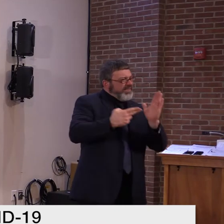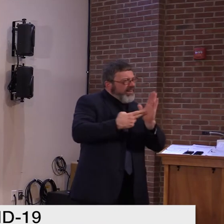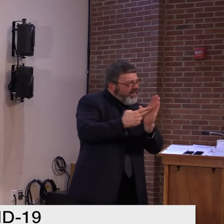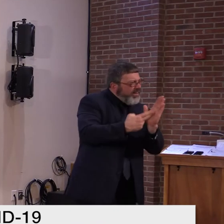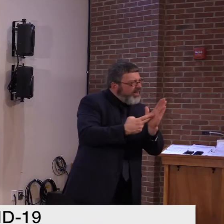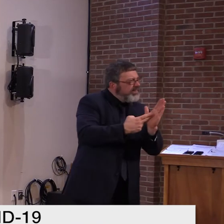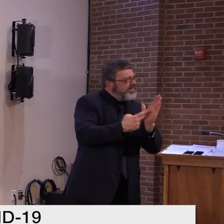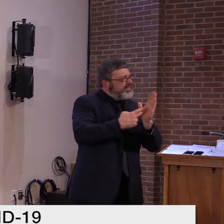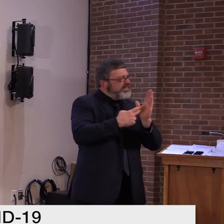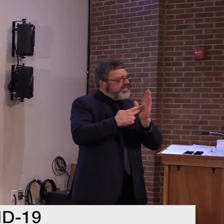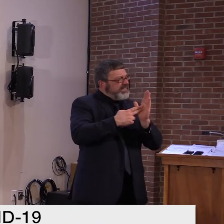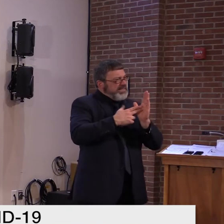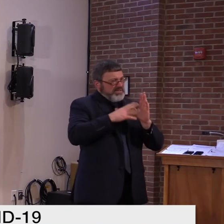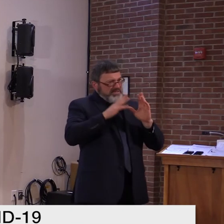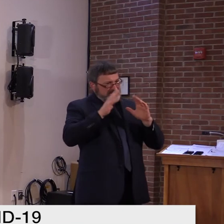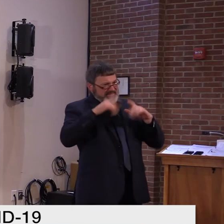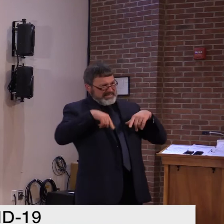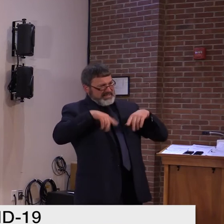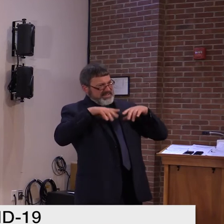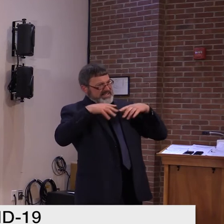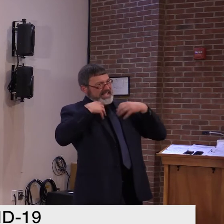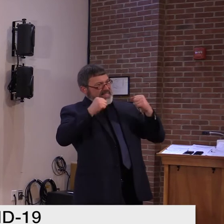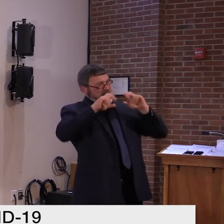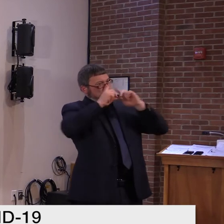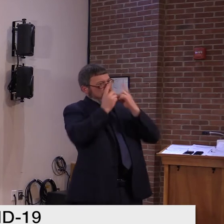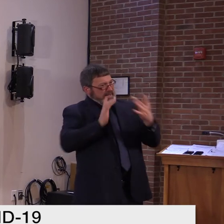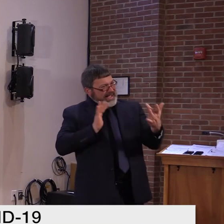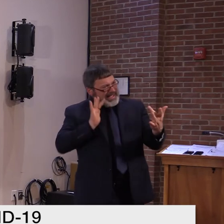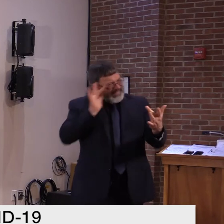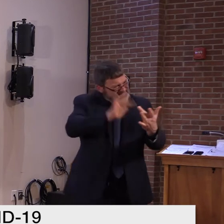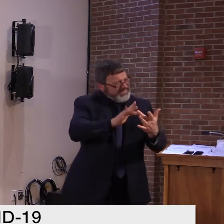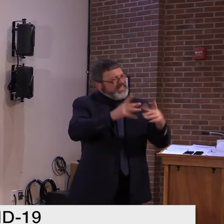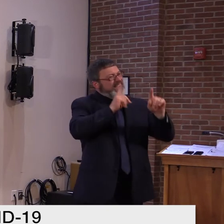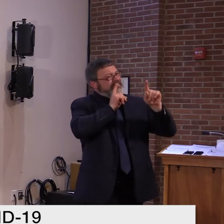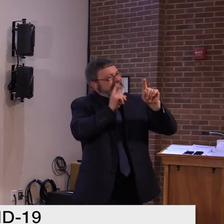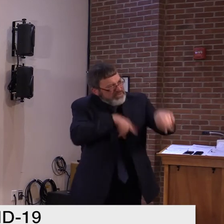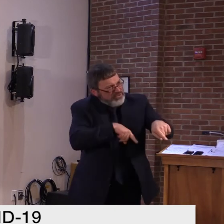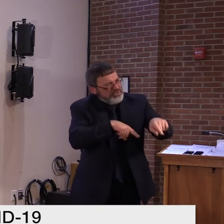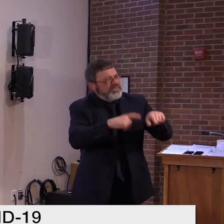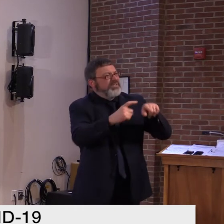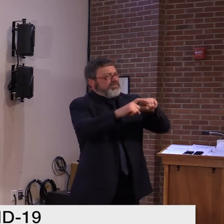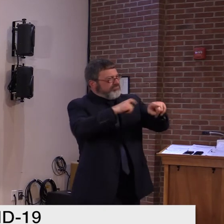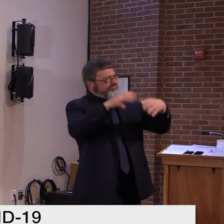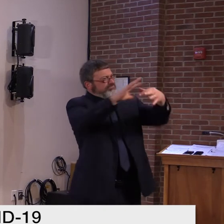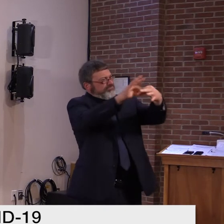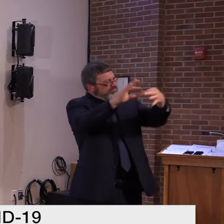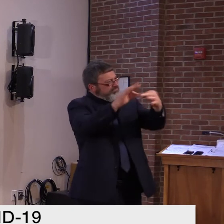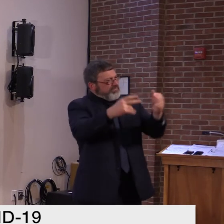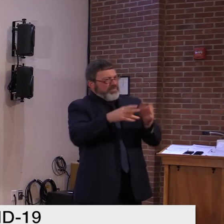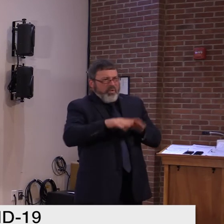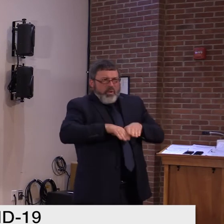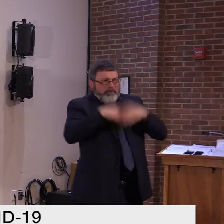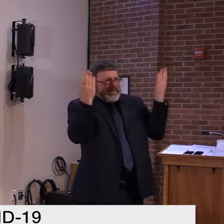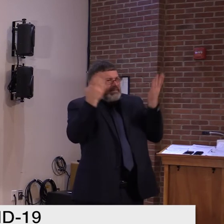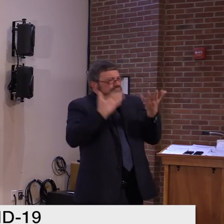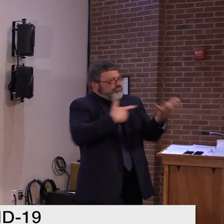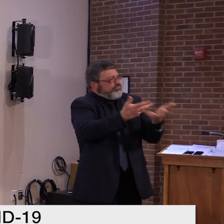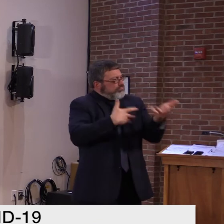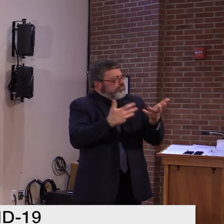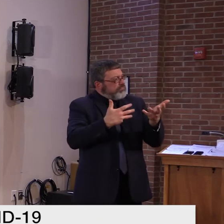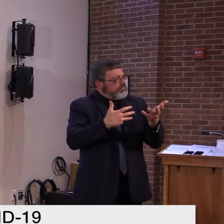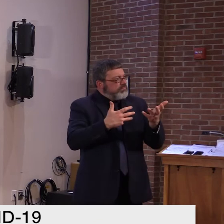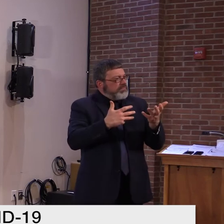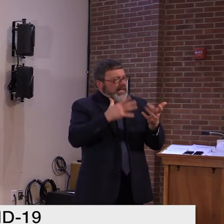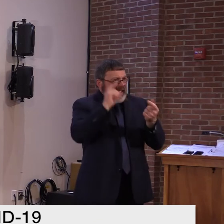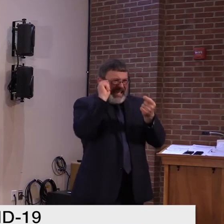that's truthful. Um, and as full, as the governor said, is, as much information as you can give to that contact